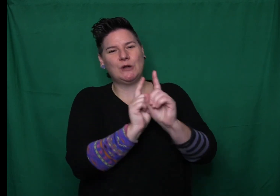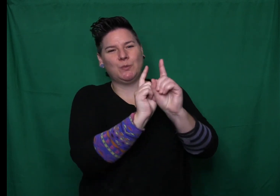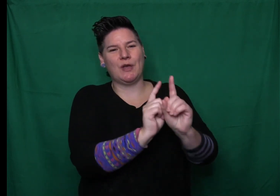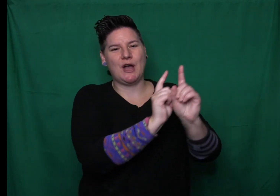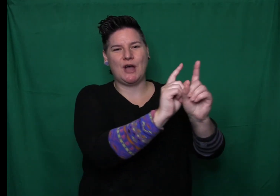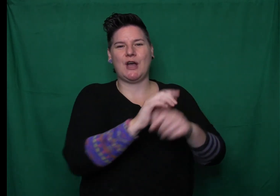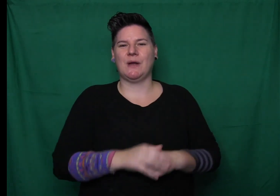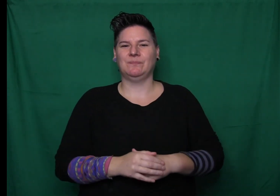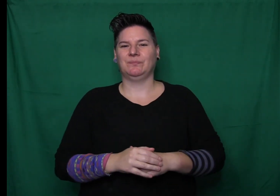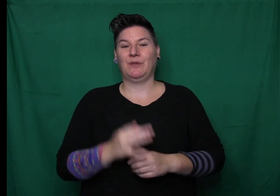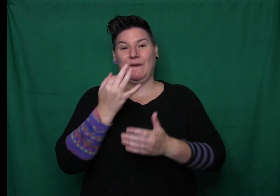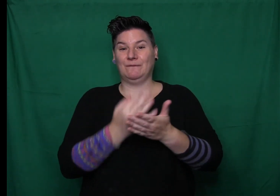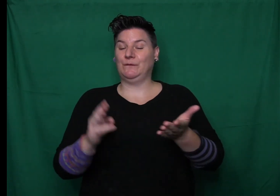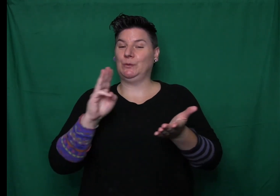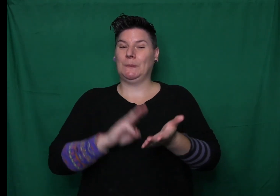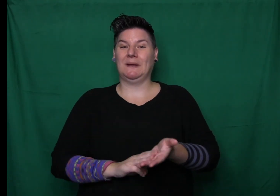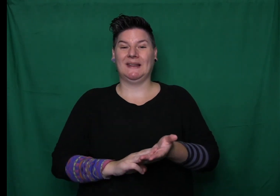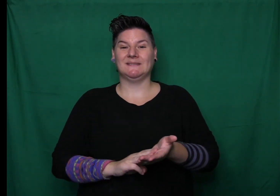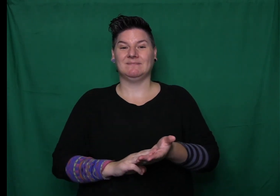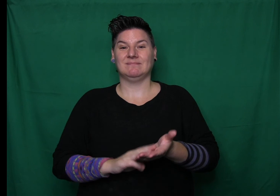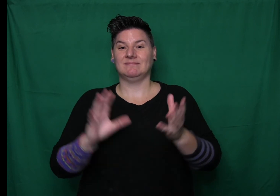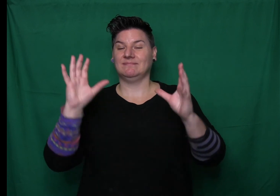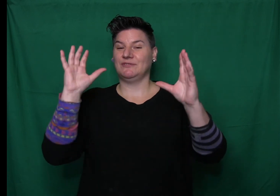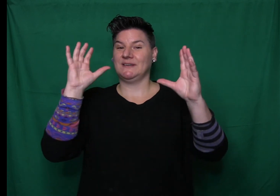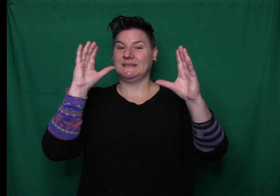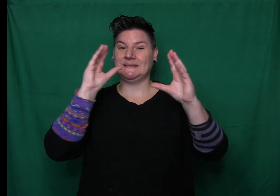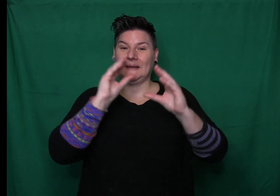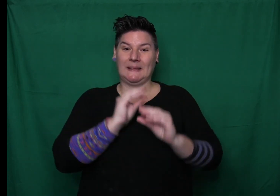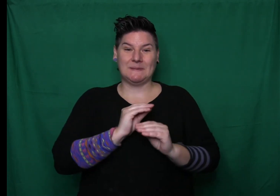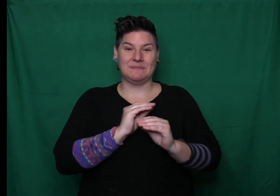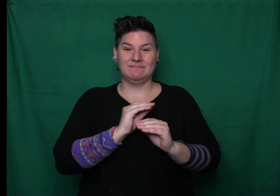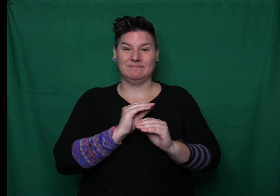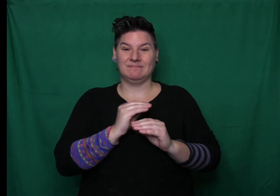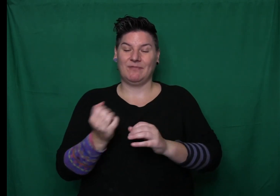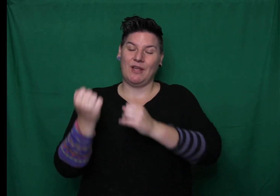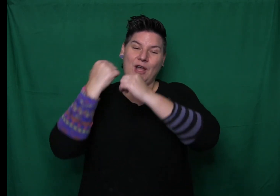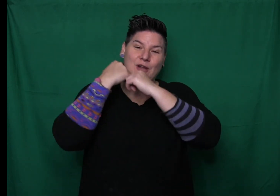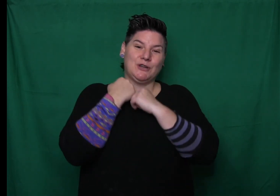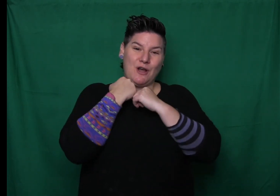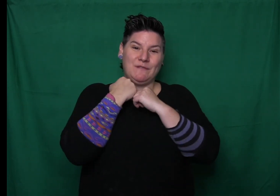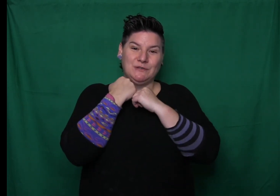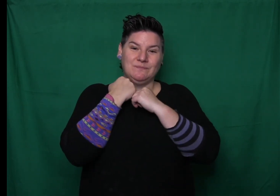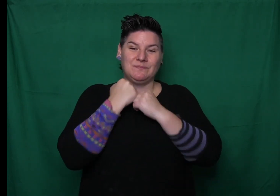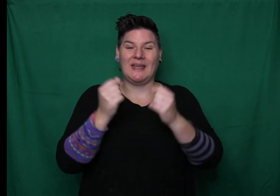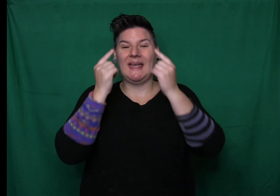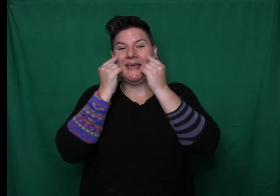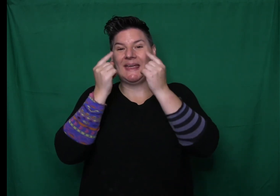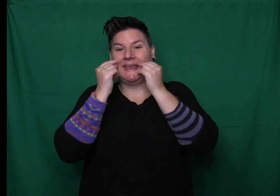Mr. Orbs and I both won. All Mr. Orbs' pins